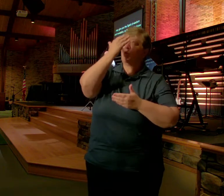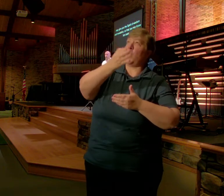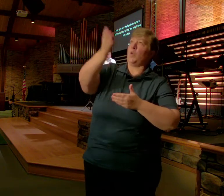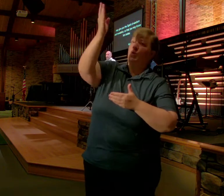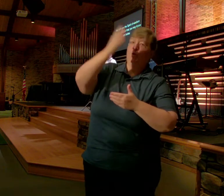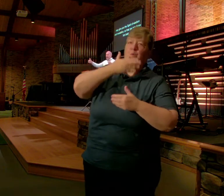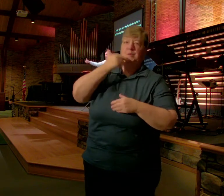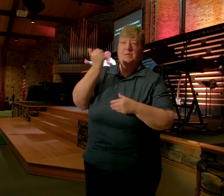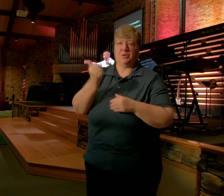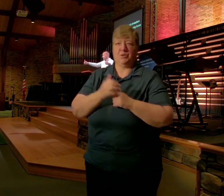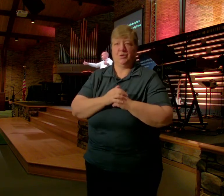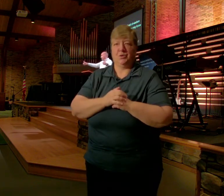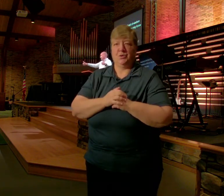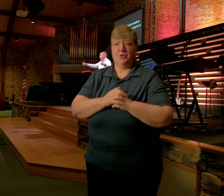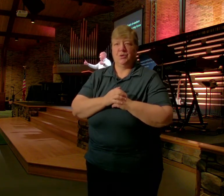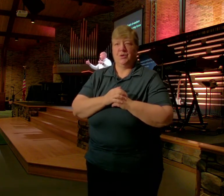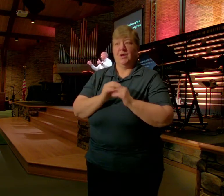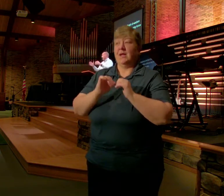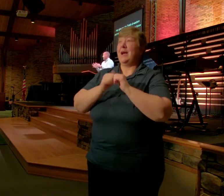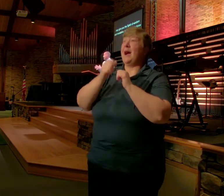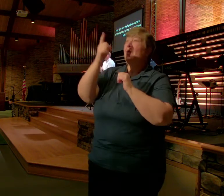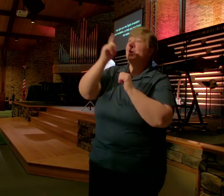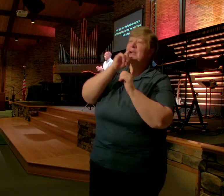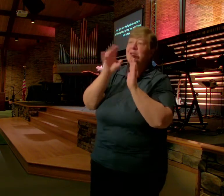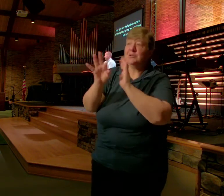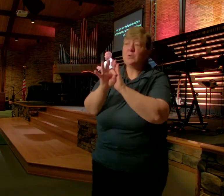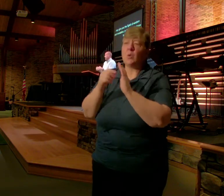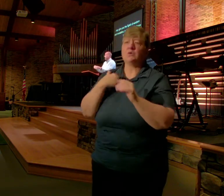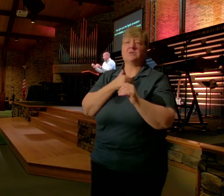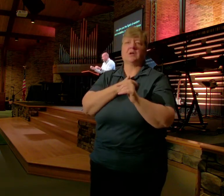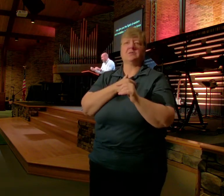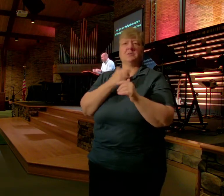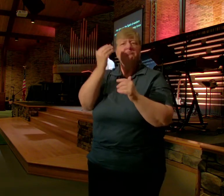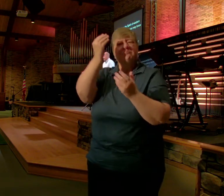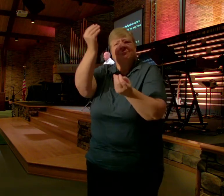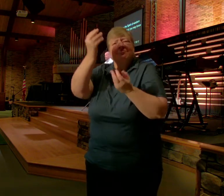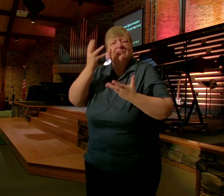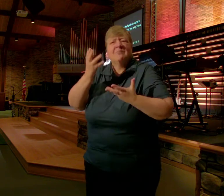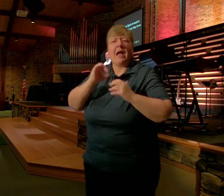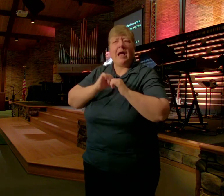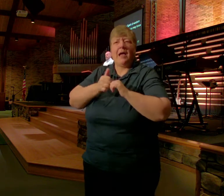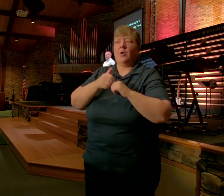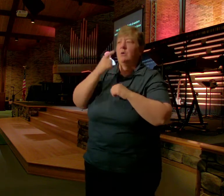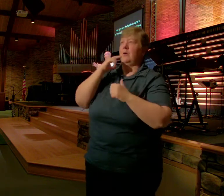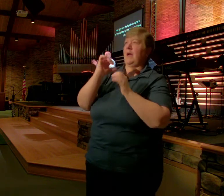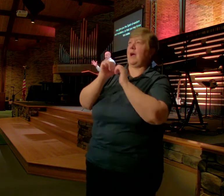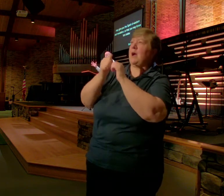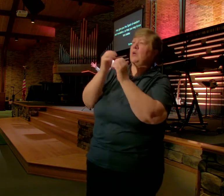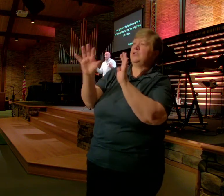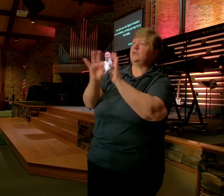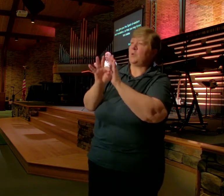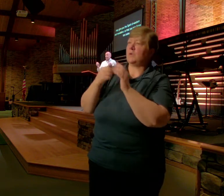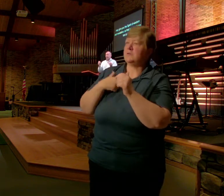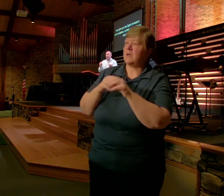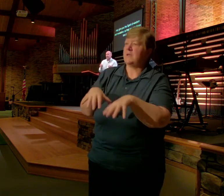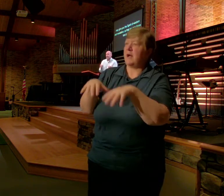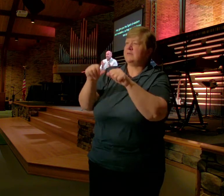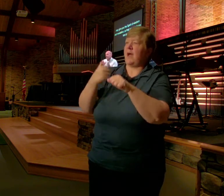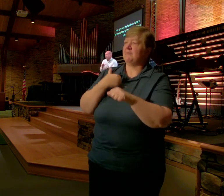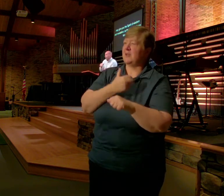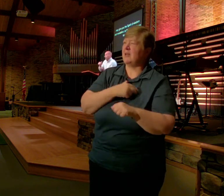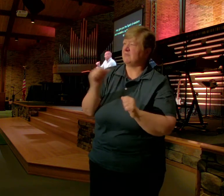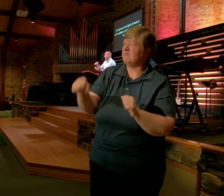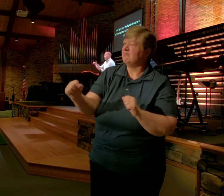he chose us How he redeemed us How he adopted us These wonderful things But Paul says